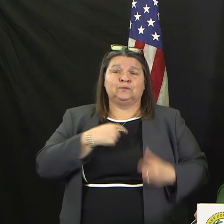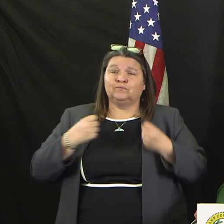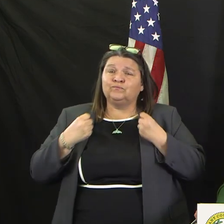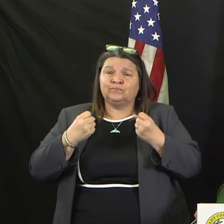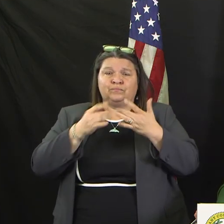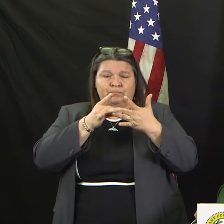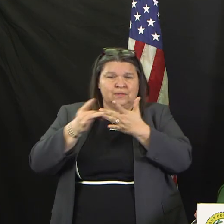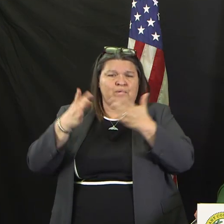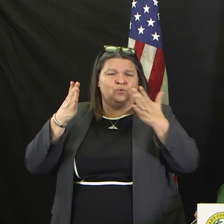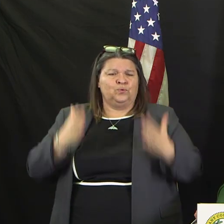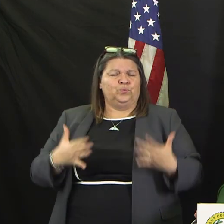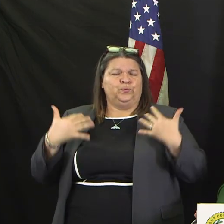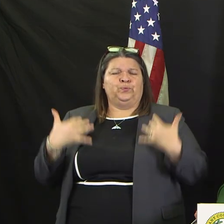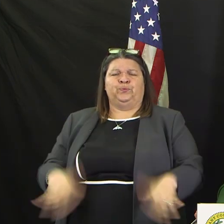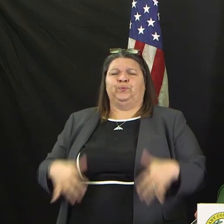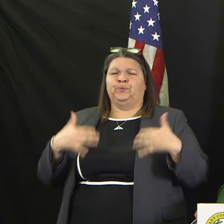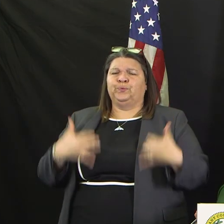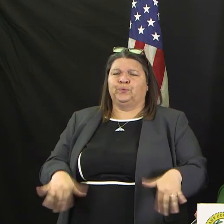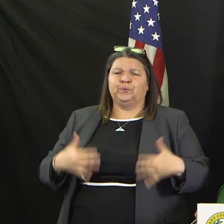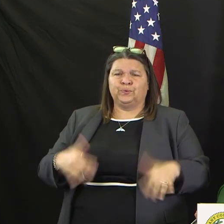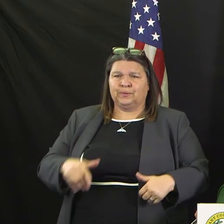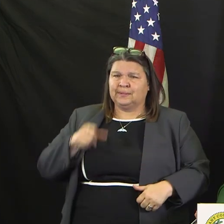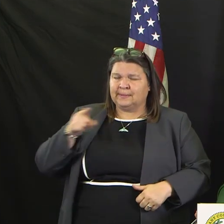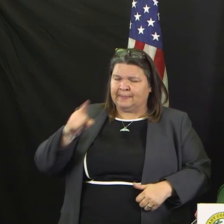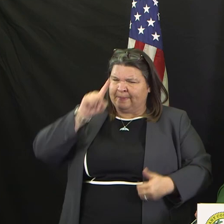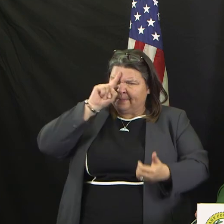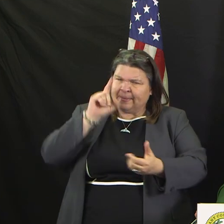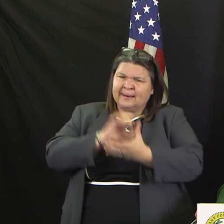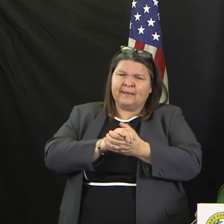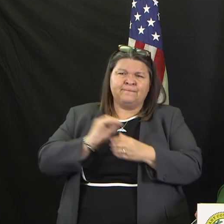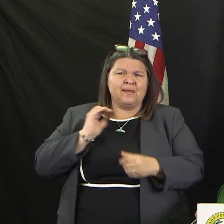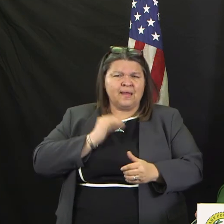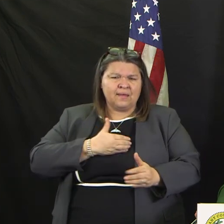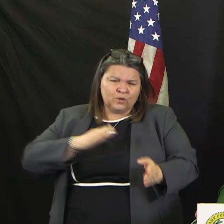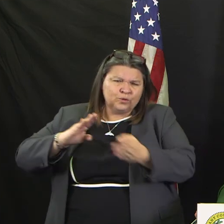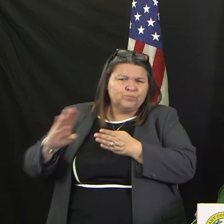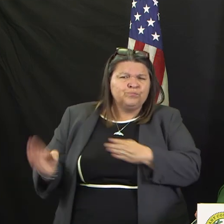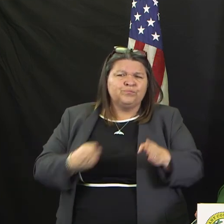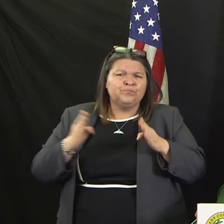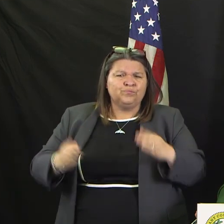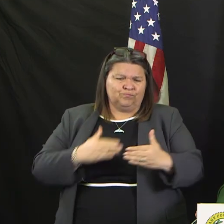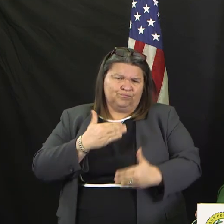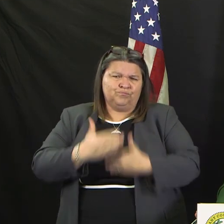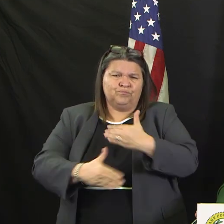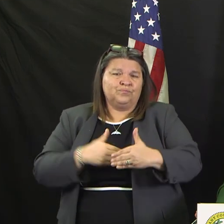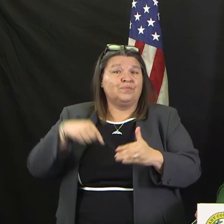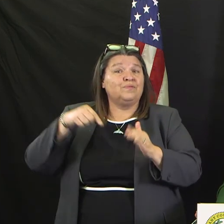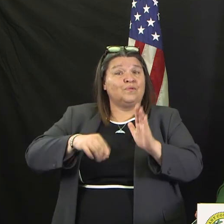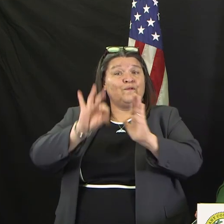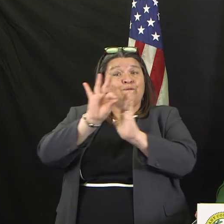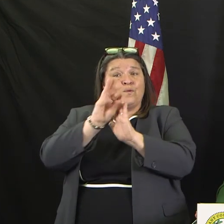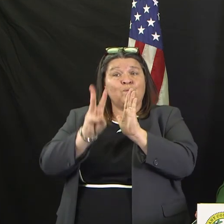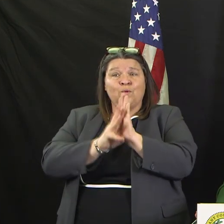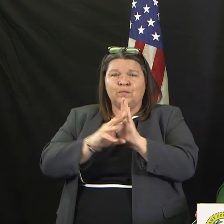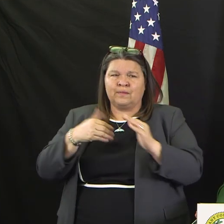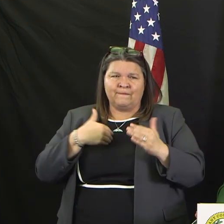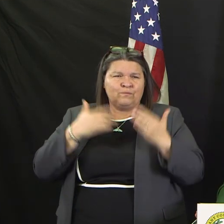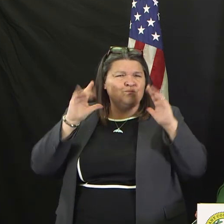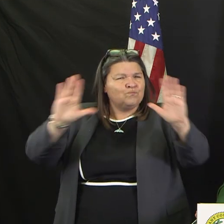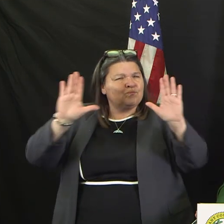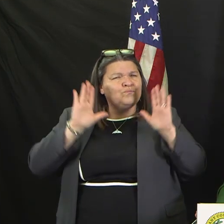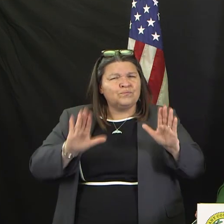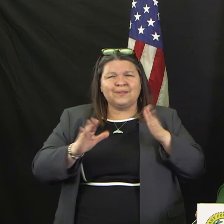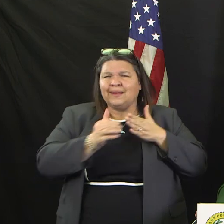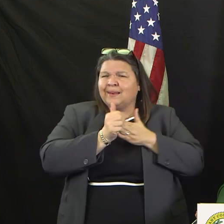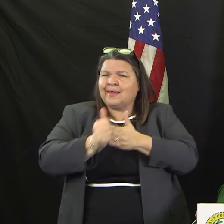I believe that our operation here has the right leadership running it. I'm not talking about me. I'm talking about the